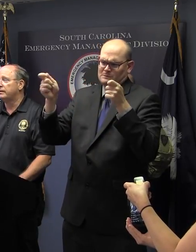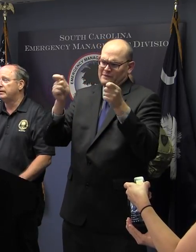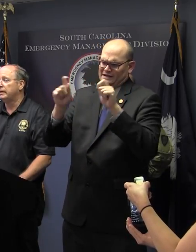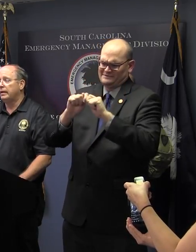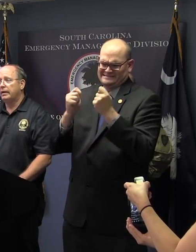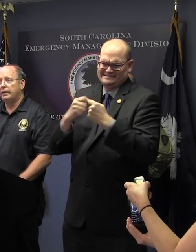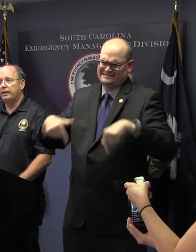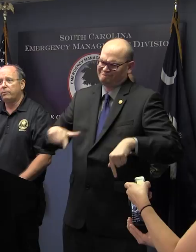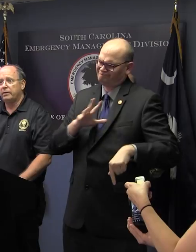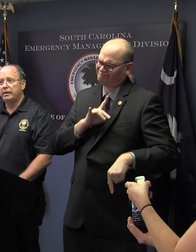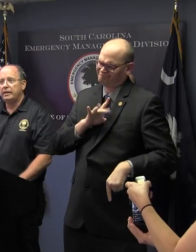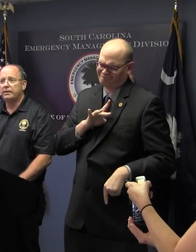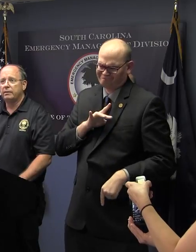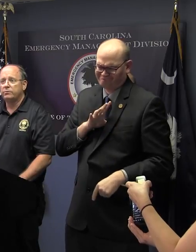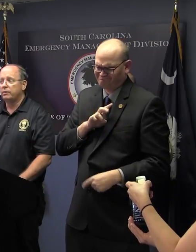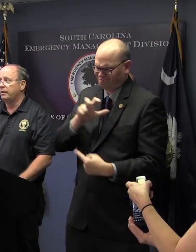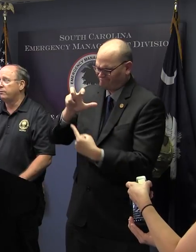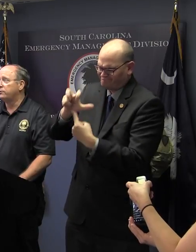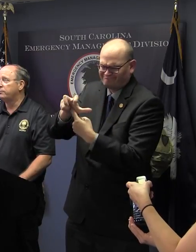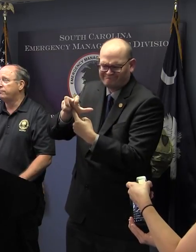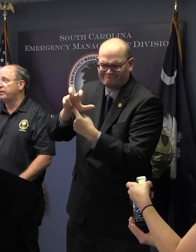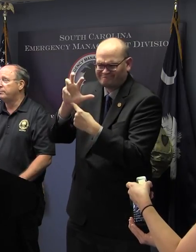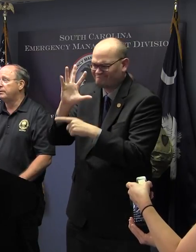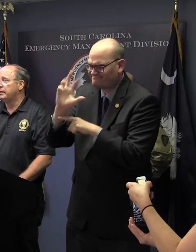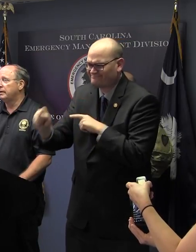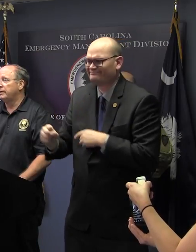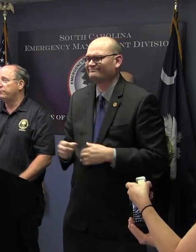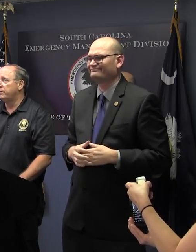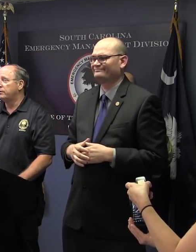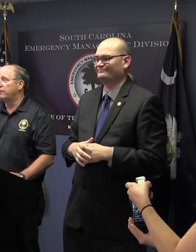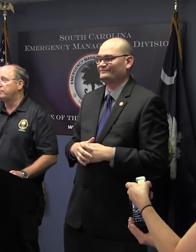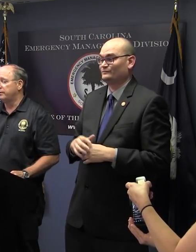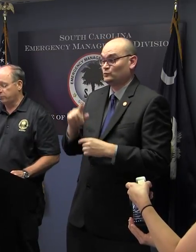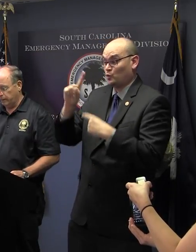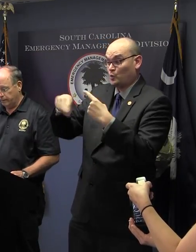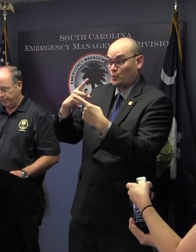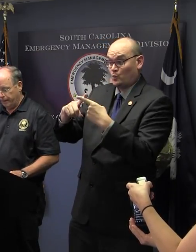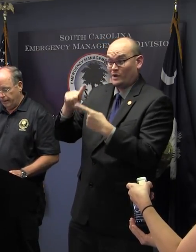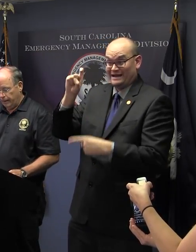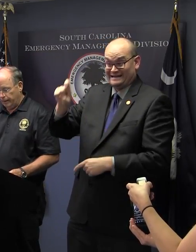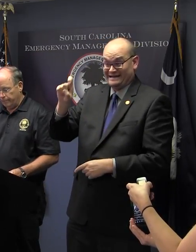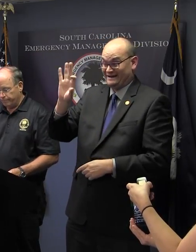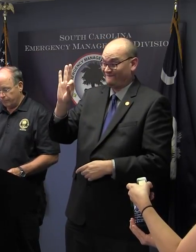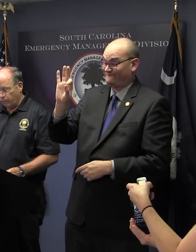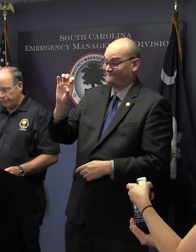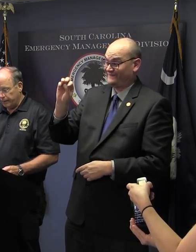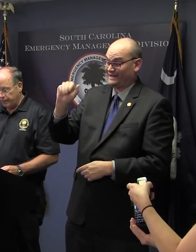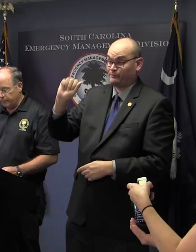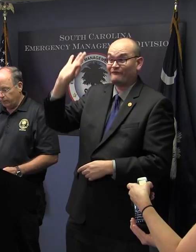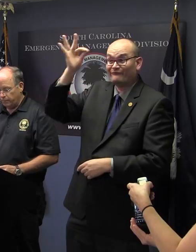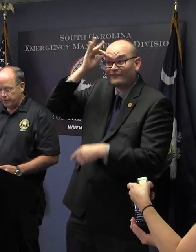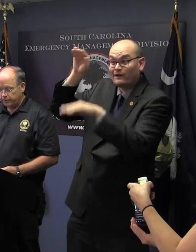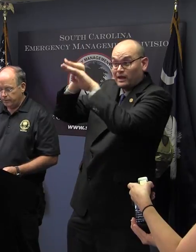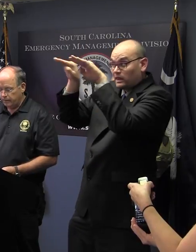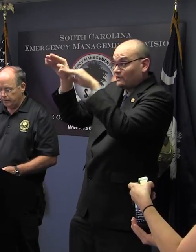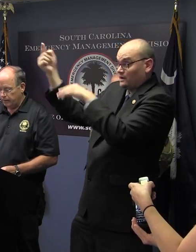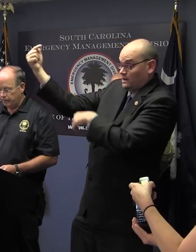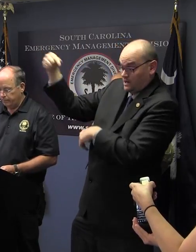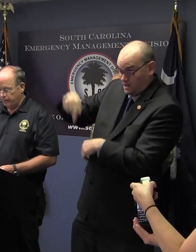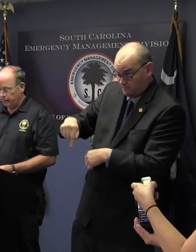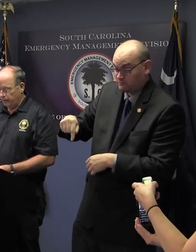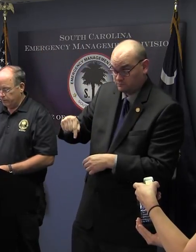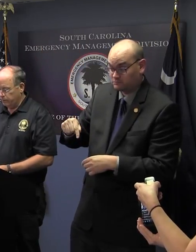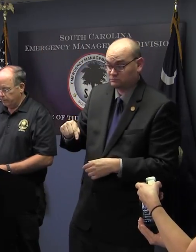of South Carolina. And when the need comes, we'll have those from FEMA and the federal government as well. One thing I did want to mention